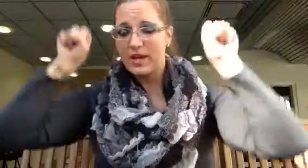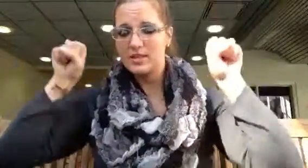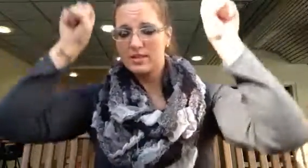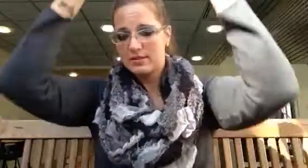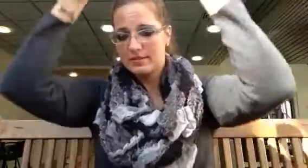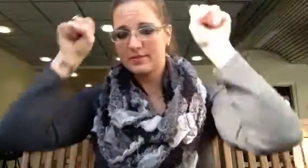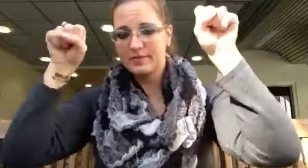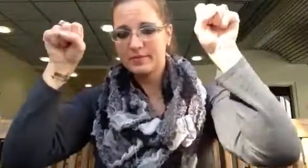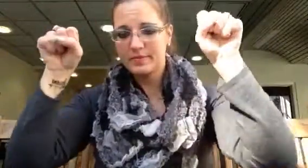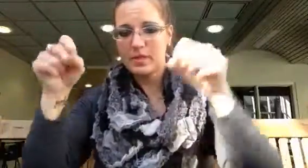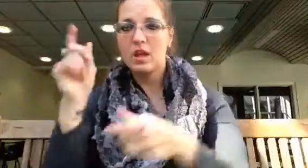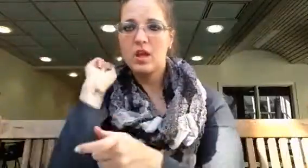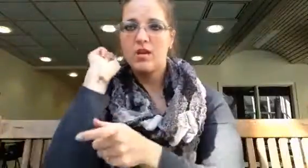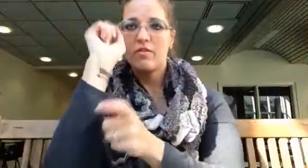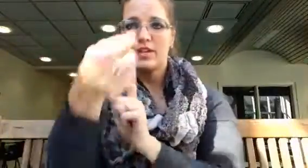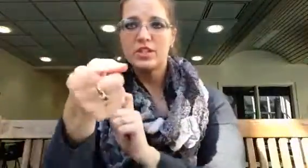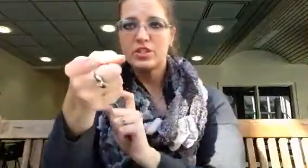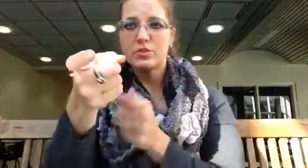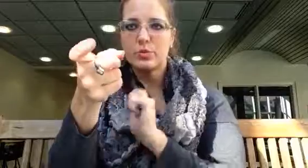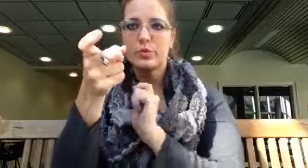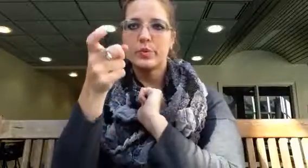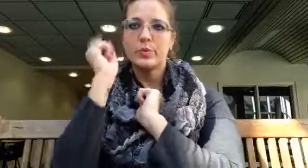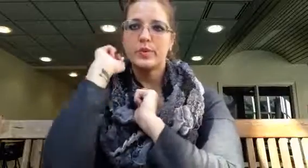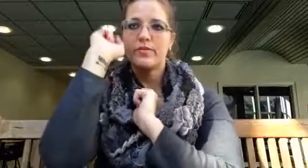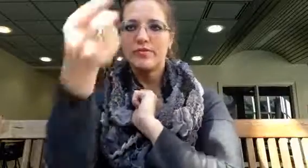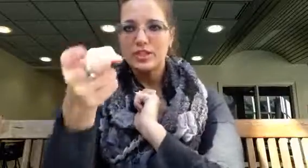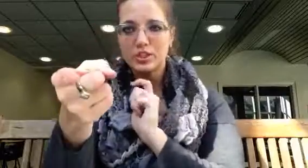weights. Fish. Fish.